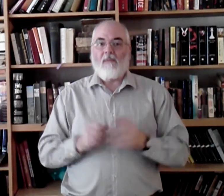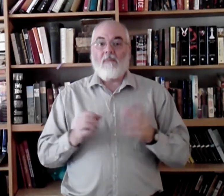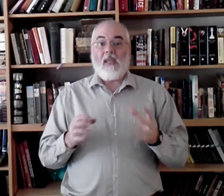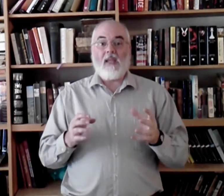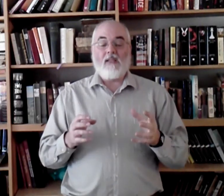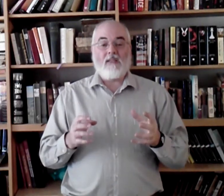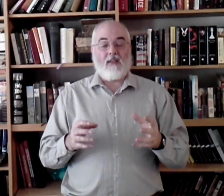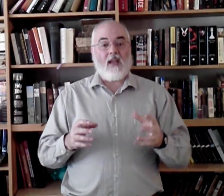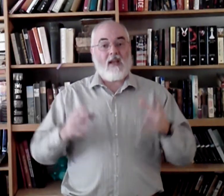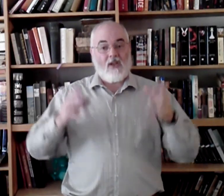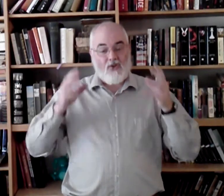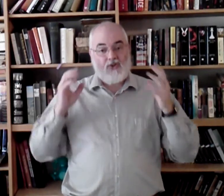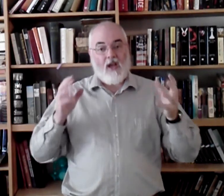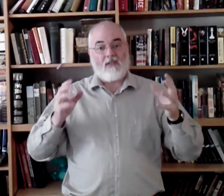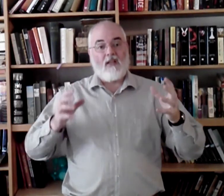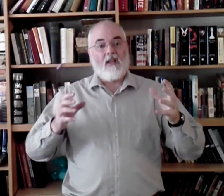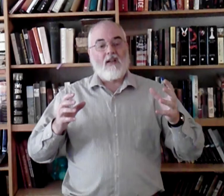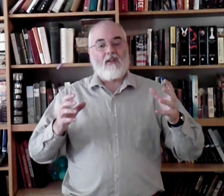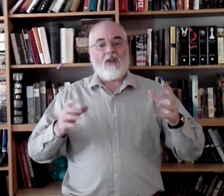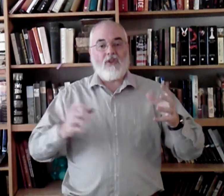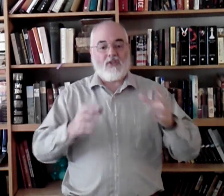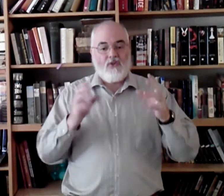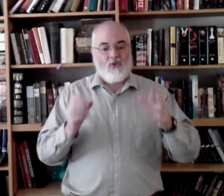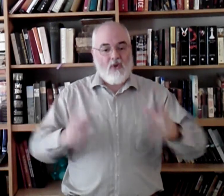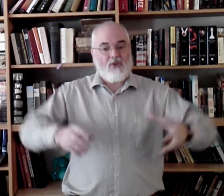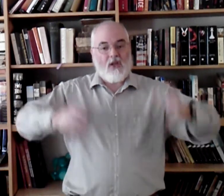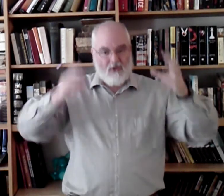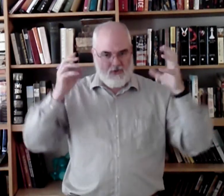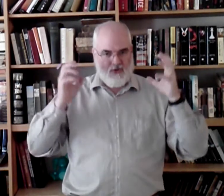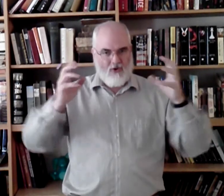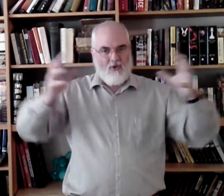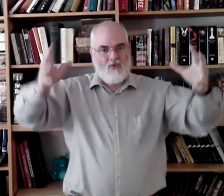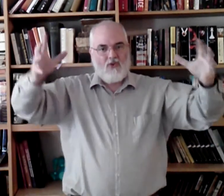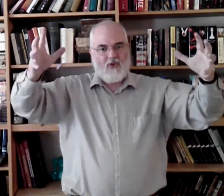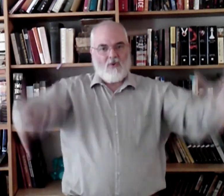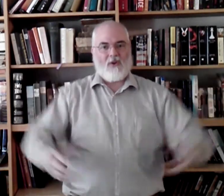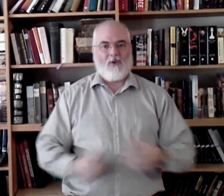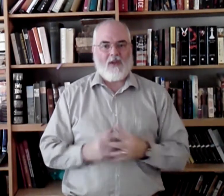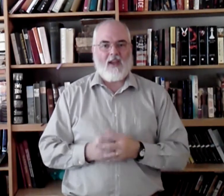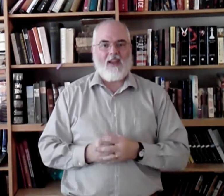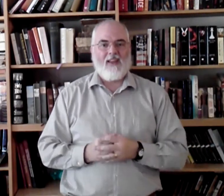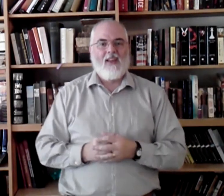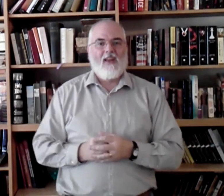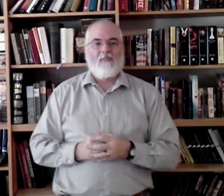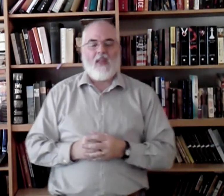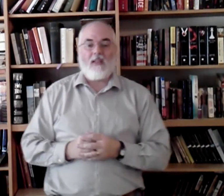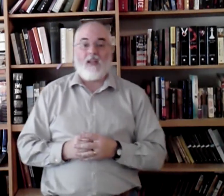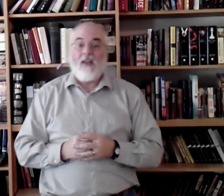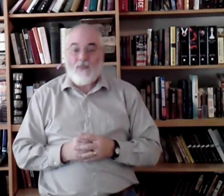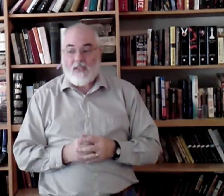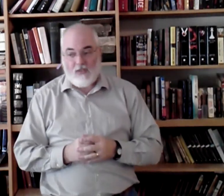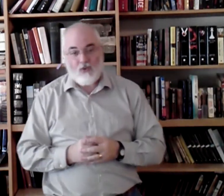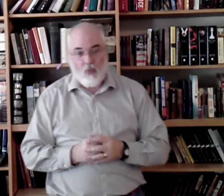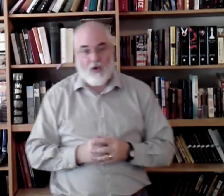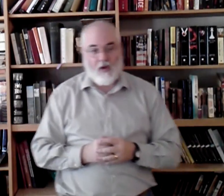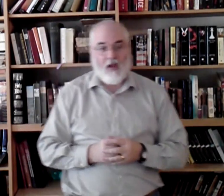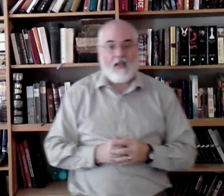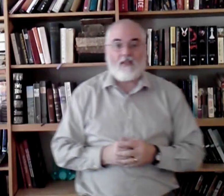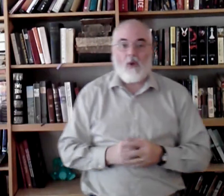Means that it is just, not just new, it's just new-new. Okay? It's an emphasis word. And so,